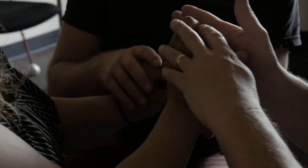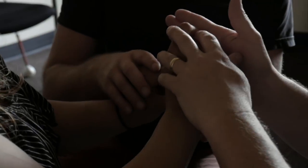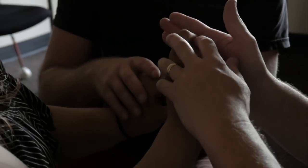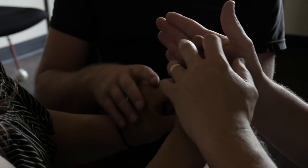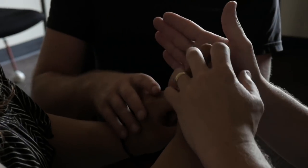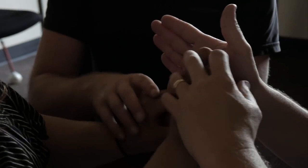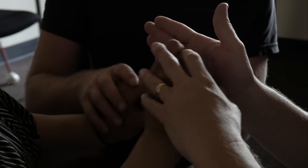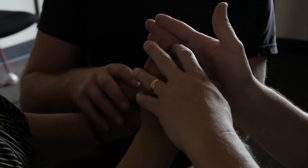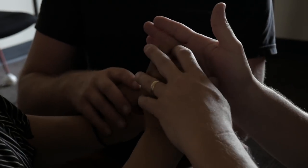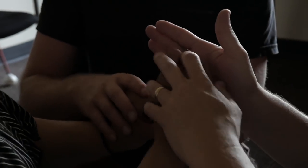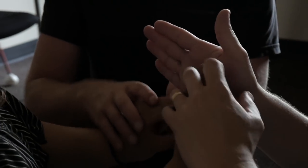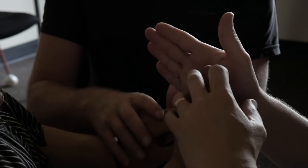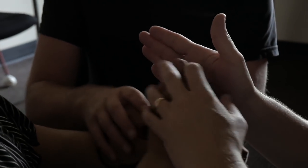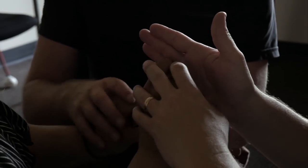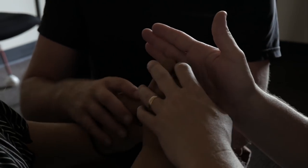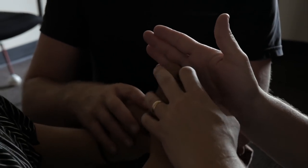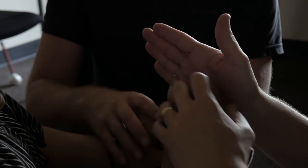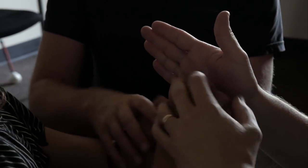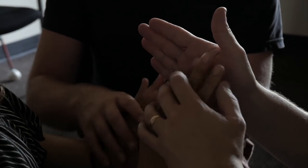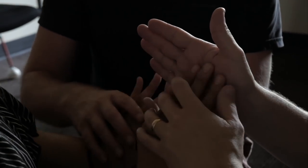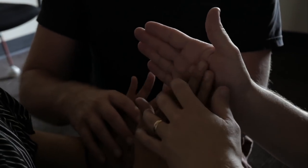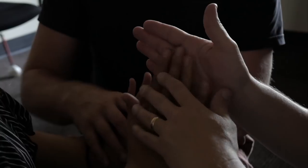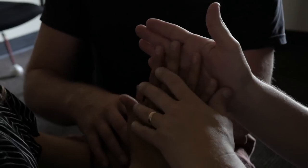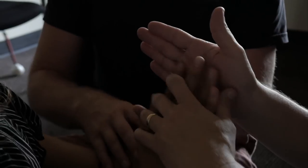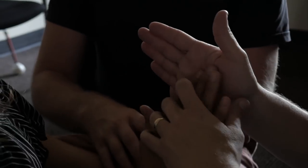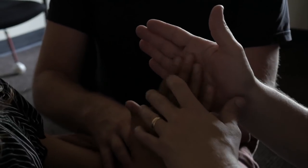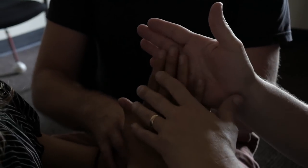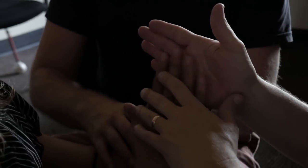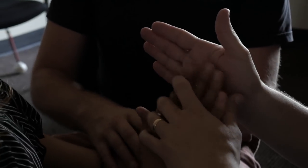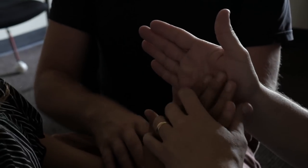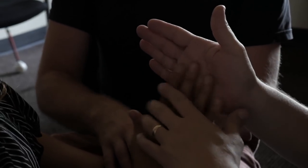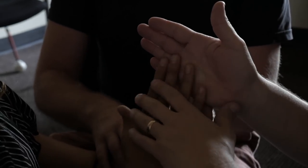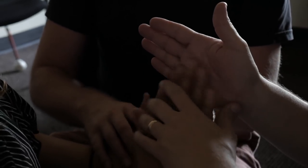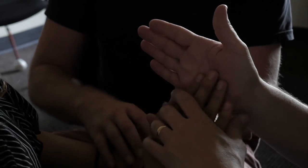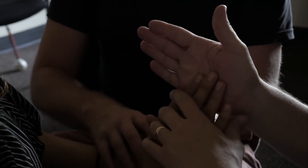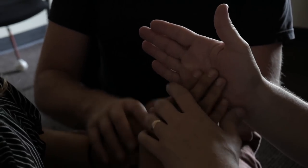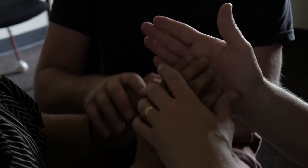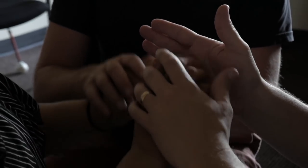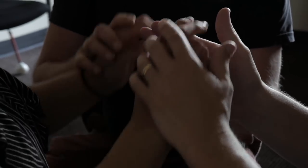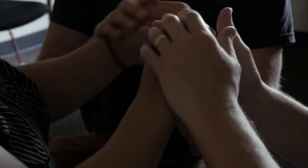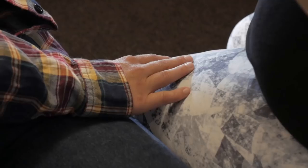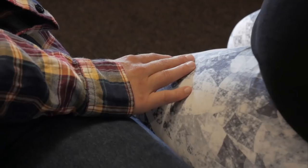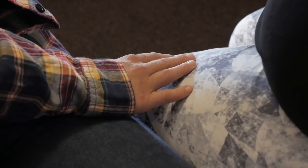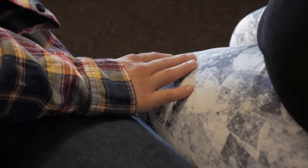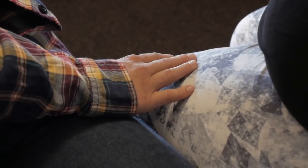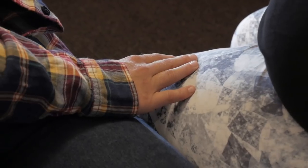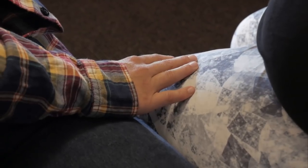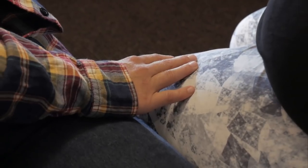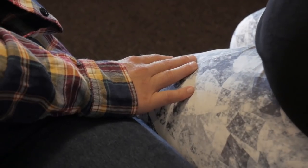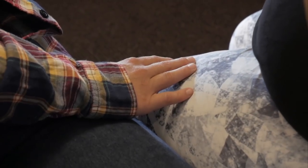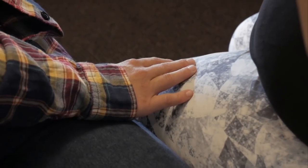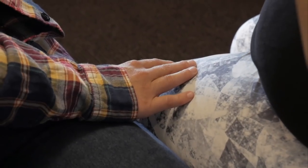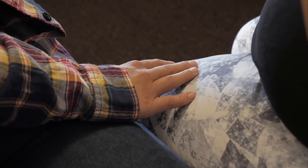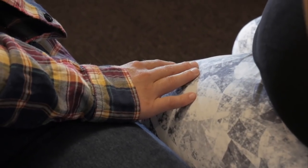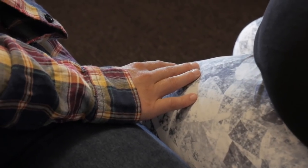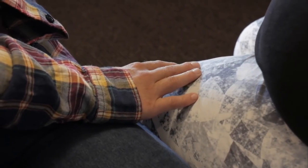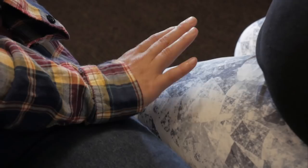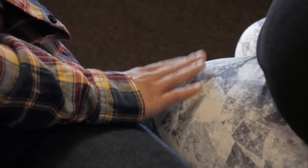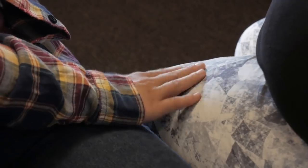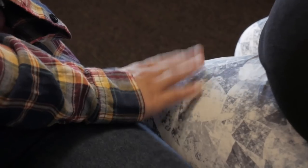PT uses touch to convey visual communication information. When people nod their heads, they tap